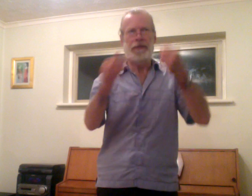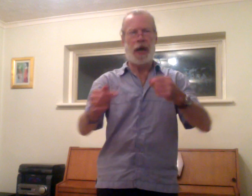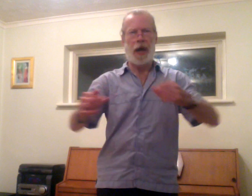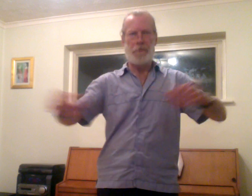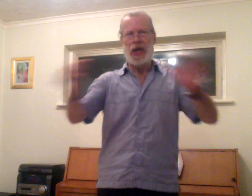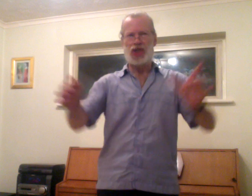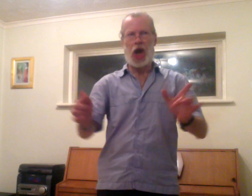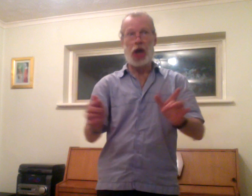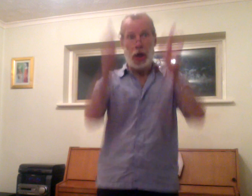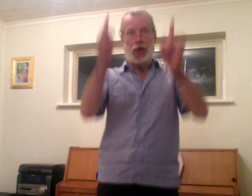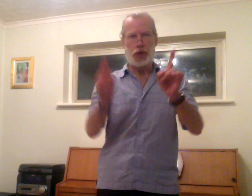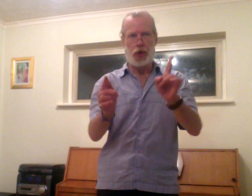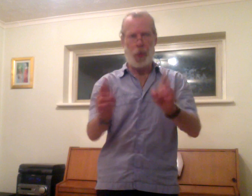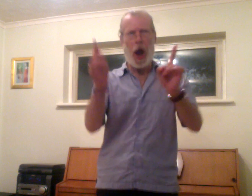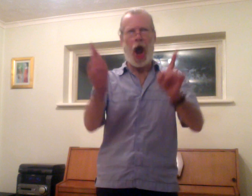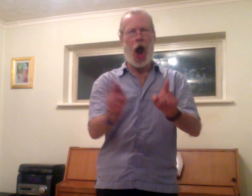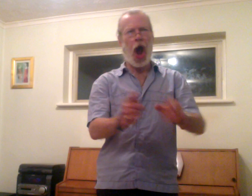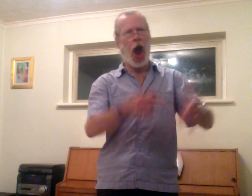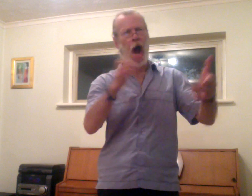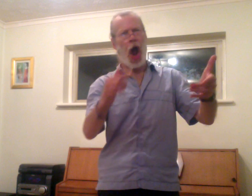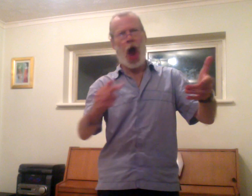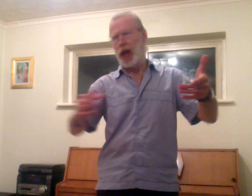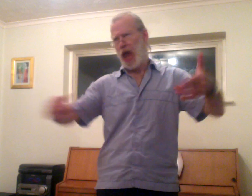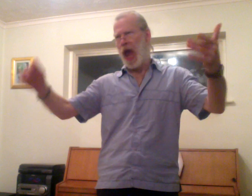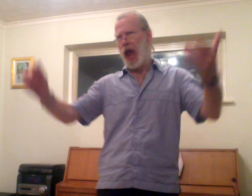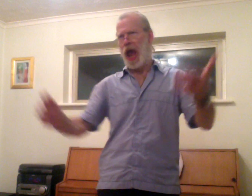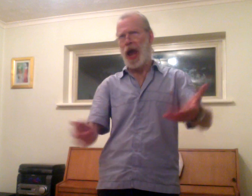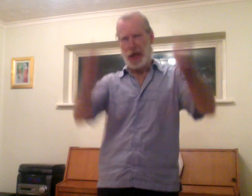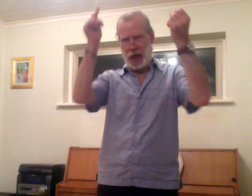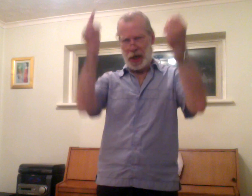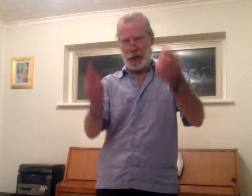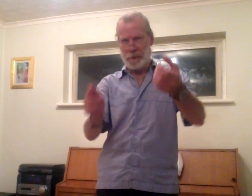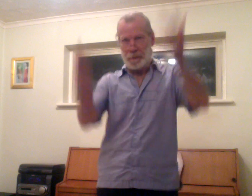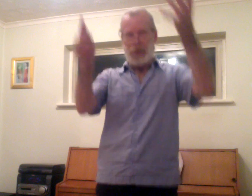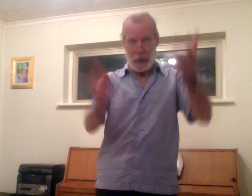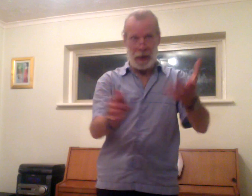commission to the world Ah,